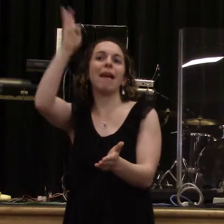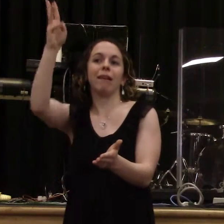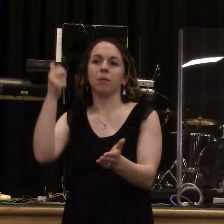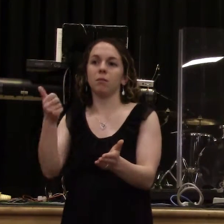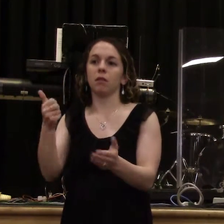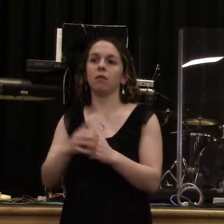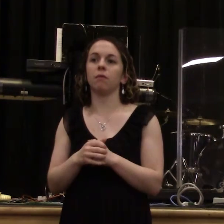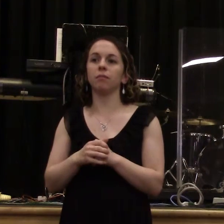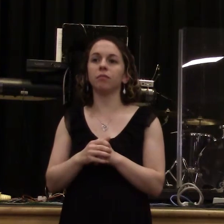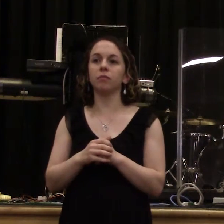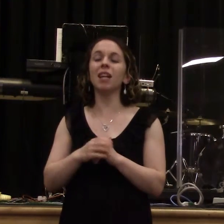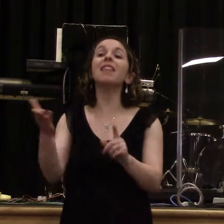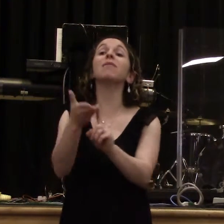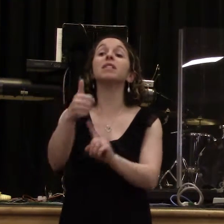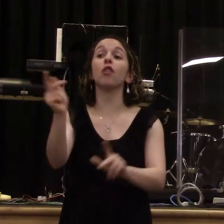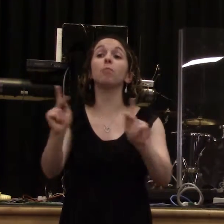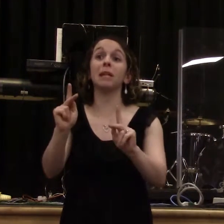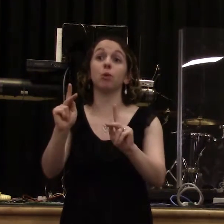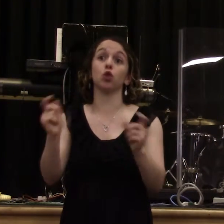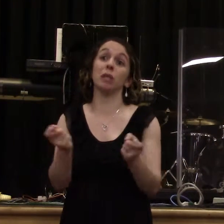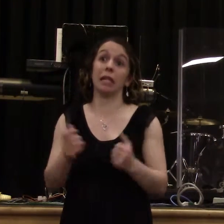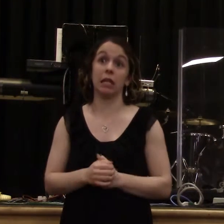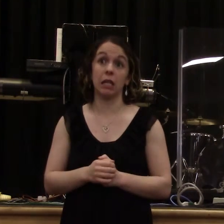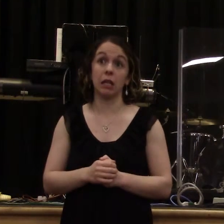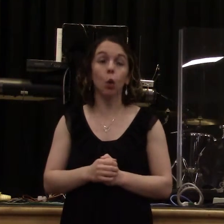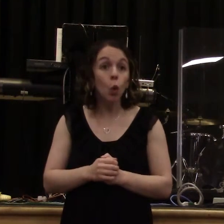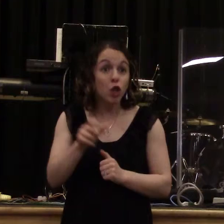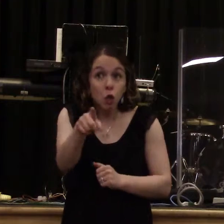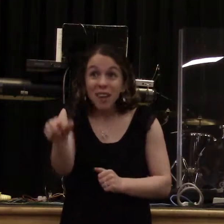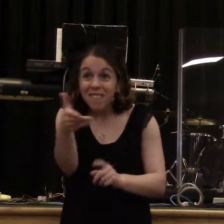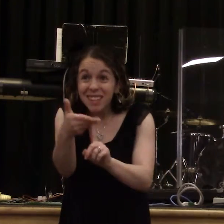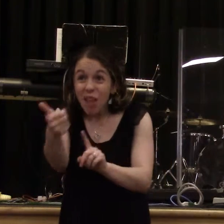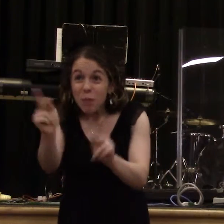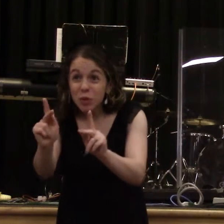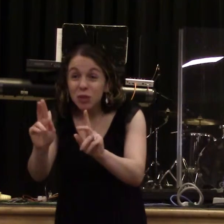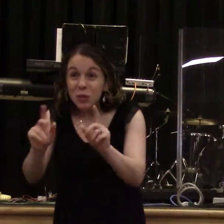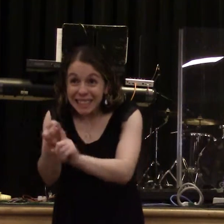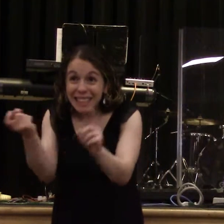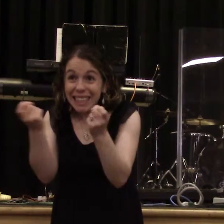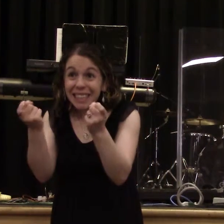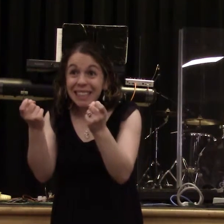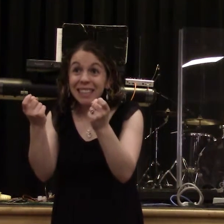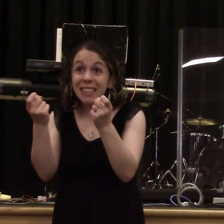Hallelujah. And this church didn't do that. And Jesus had to bring a strong, strong rebuke to them.